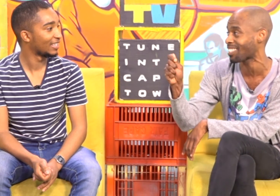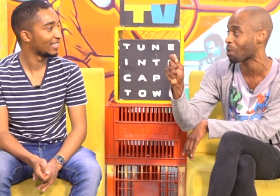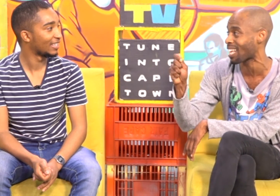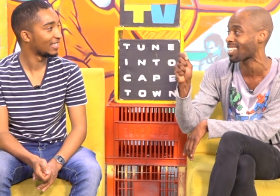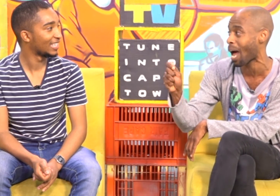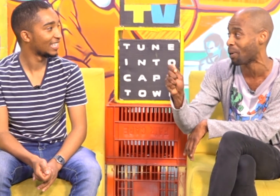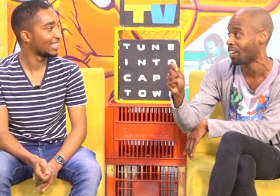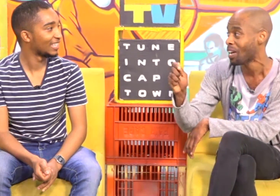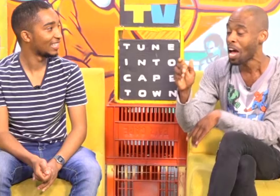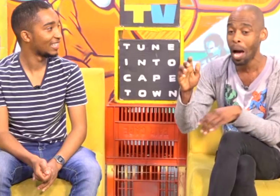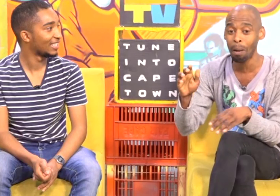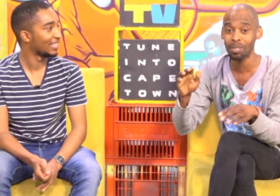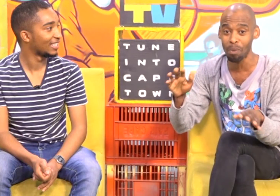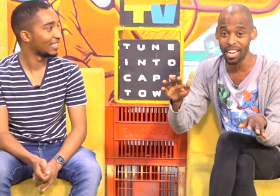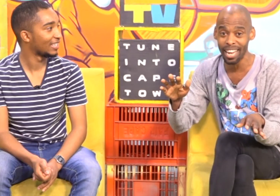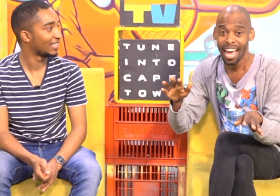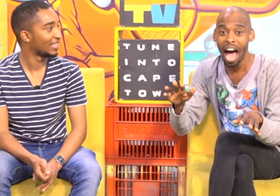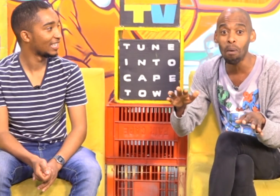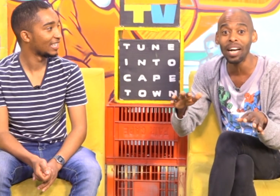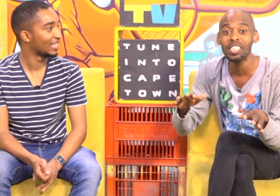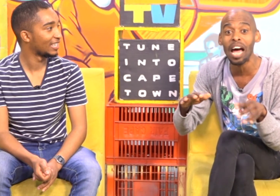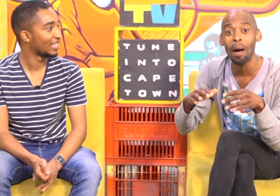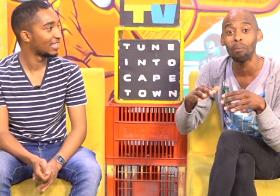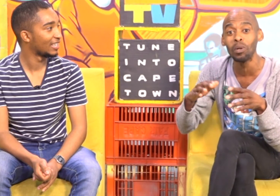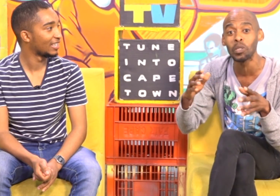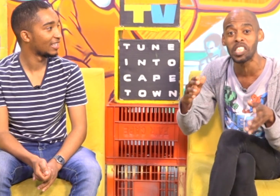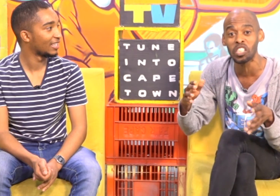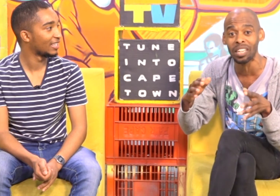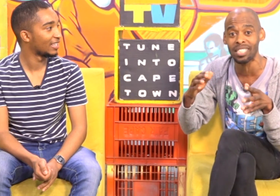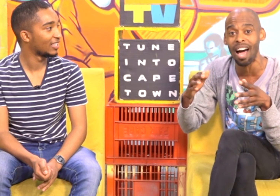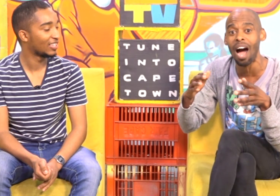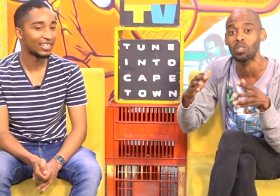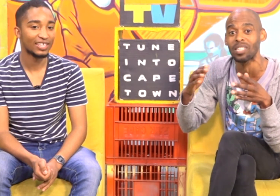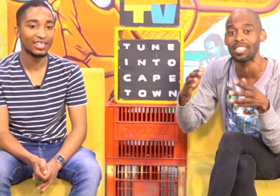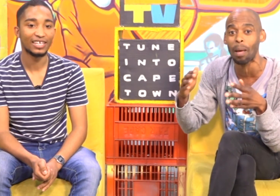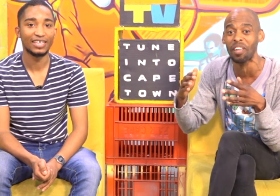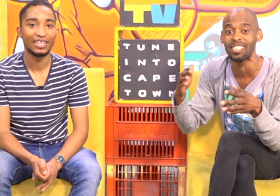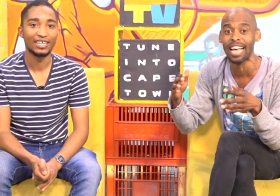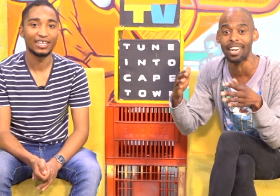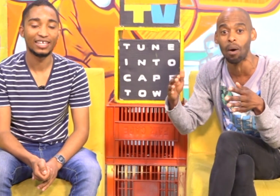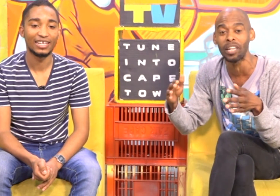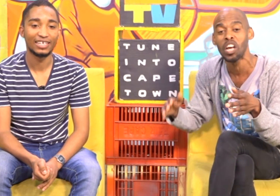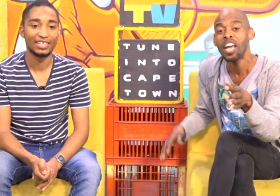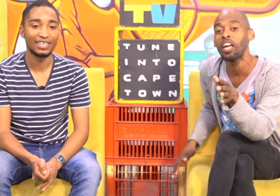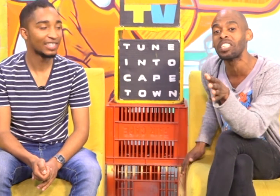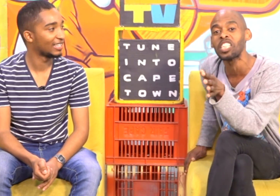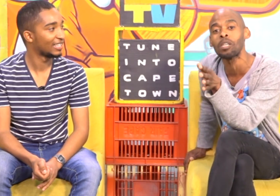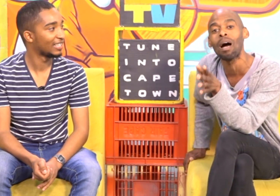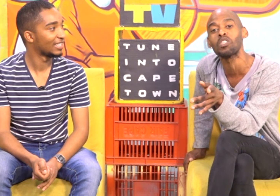So that's Lama Sibone I want you to teach Riza How to say something In sign language Can you teach him How to